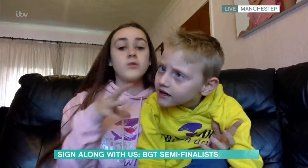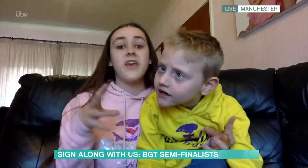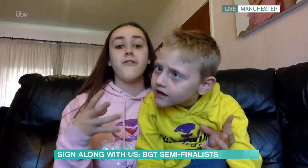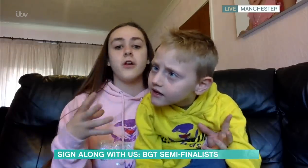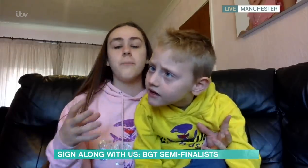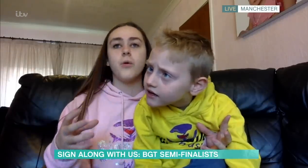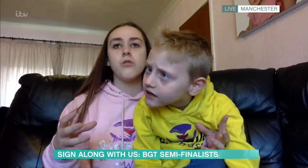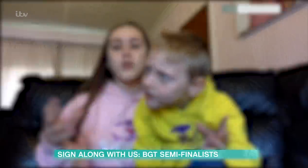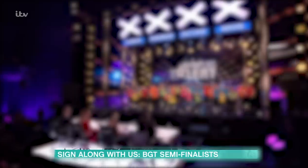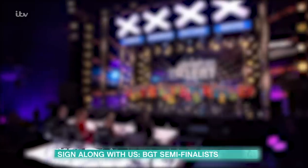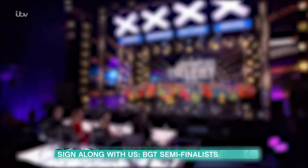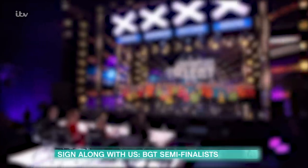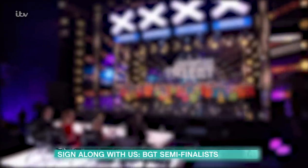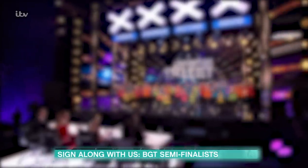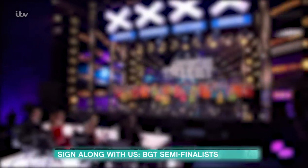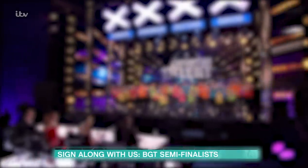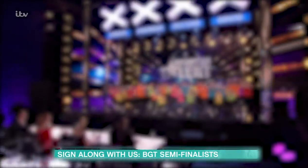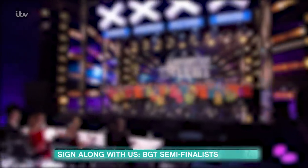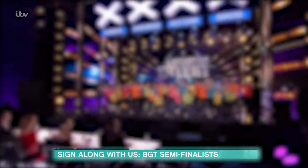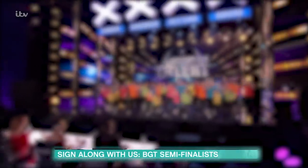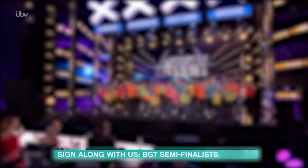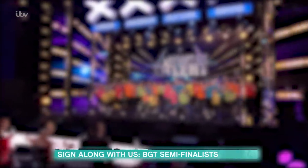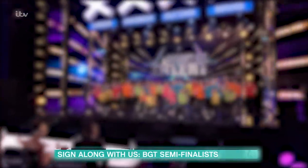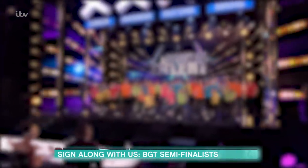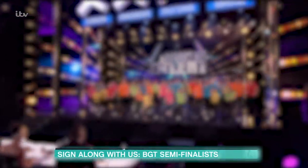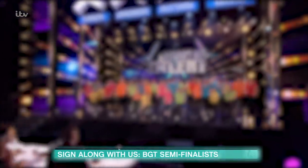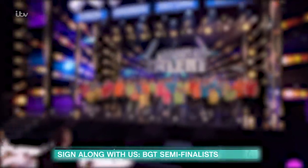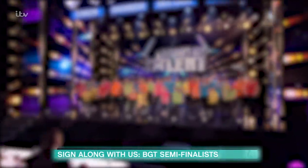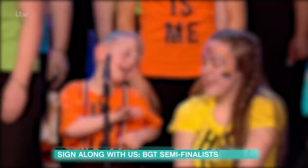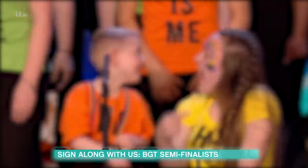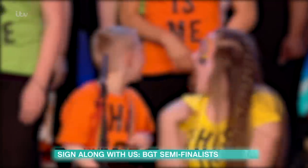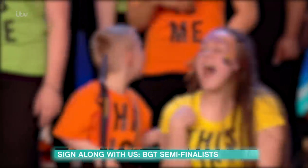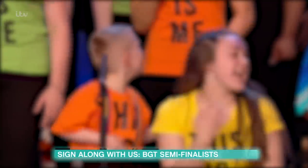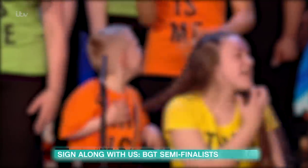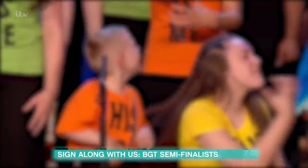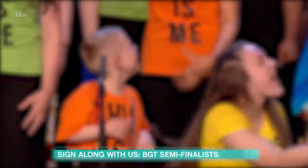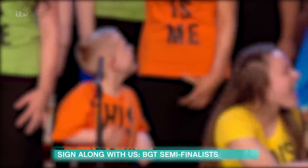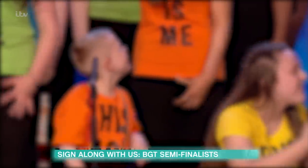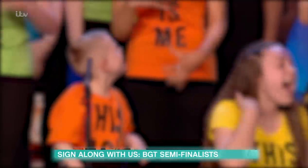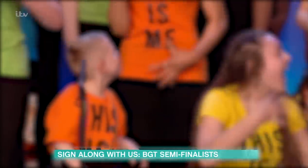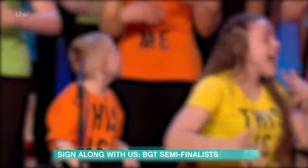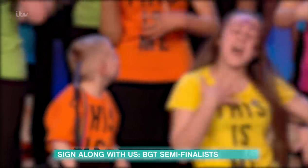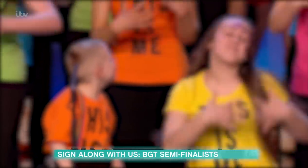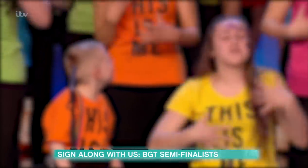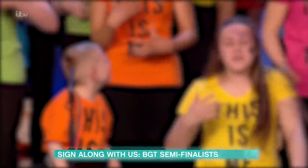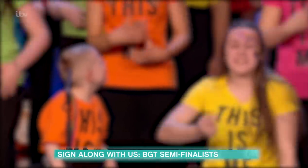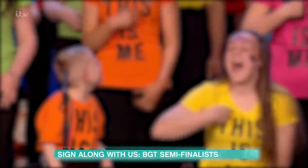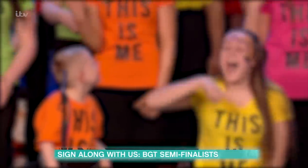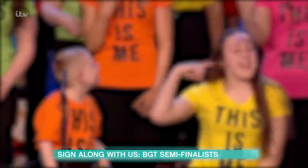different, but we're all just connected by the want for the world to change and be a happier, more accepting place.